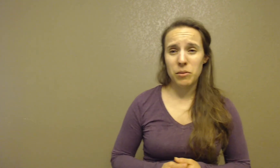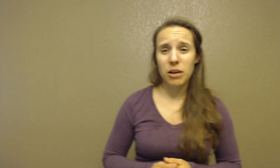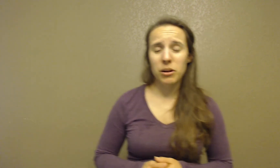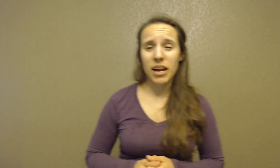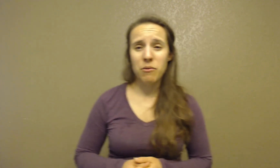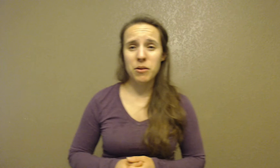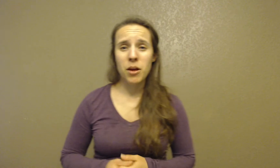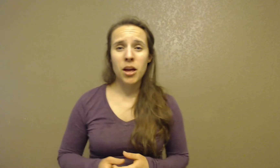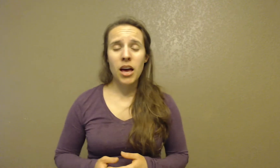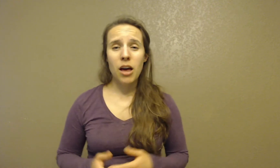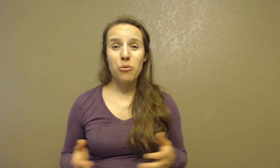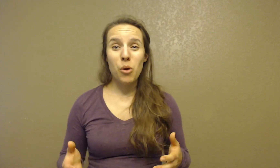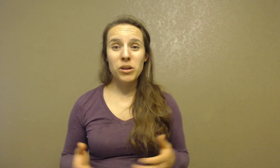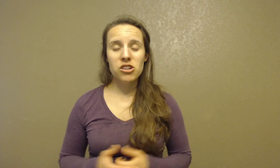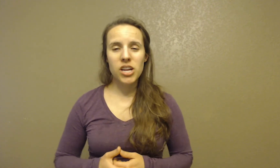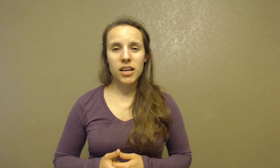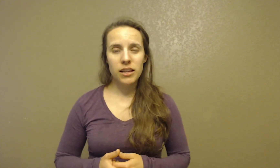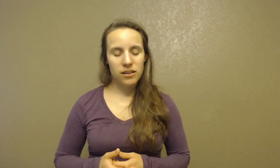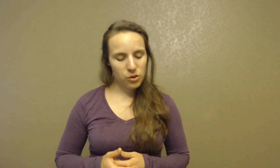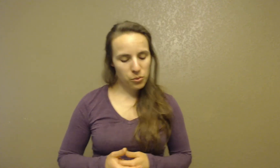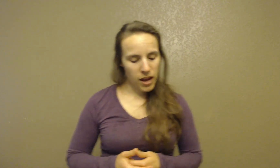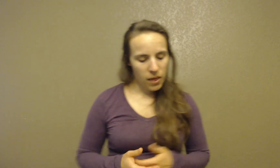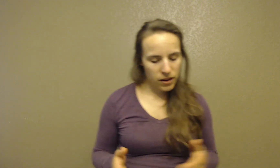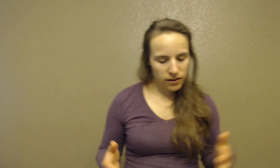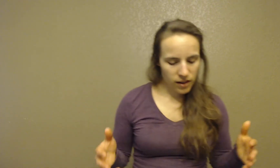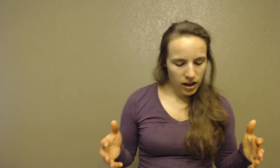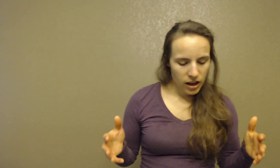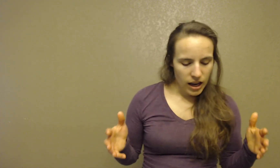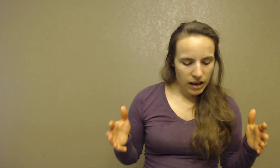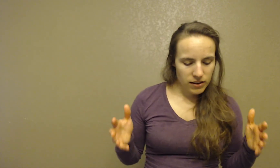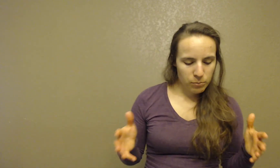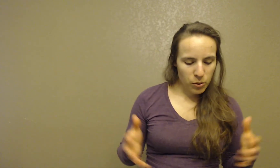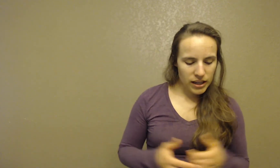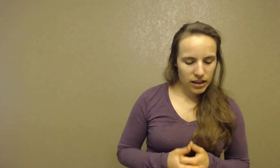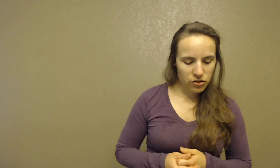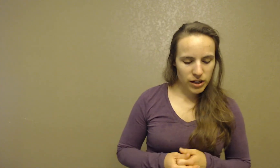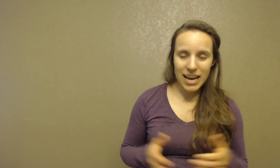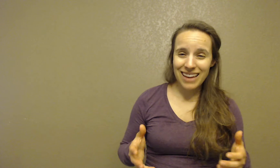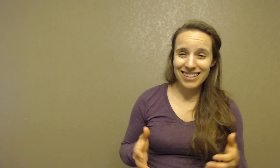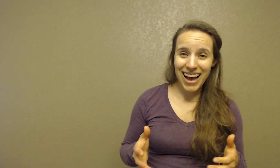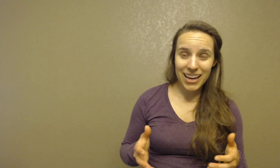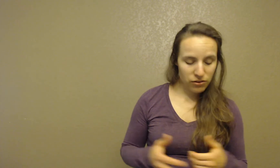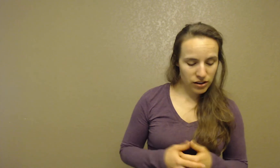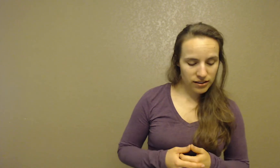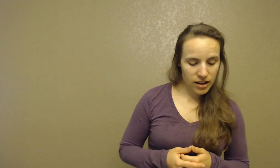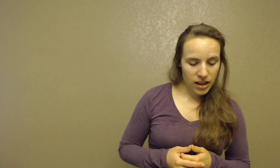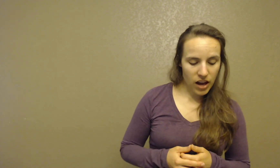them. He would persecute them thrown in jail. And so at this point in history, he'd ask Caiaphas, the